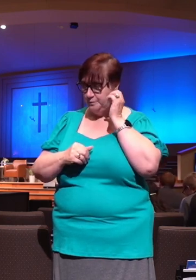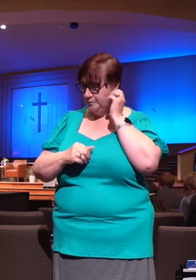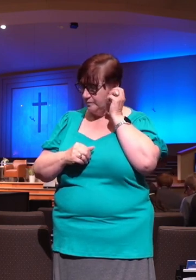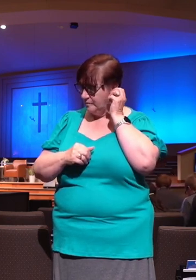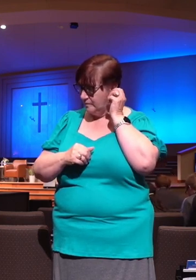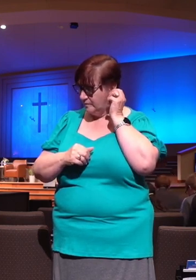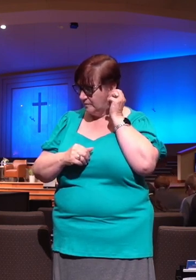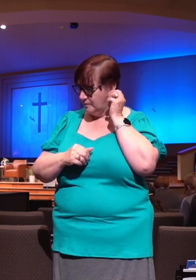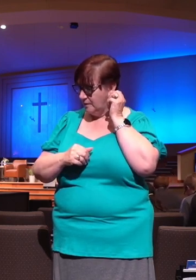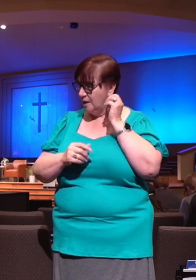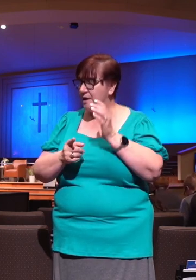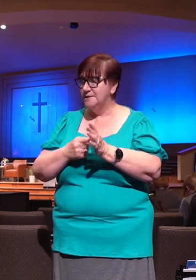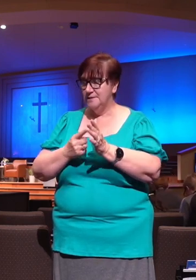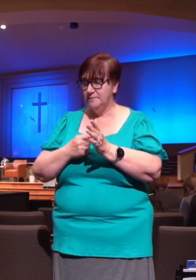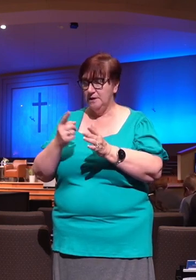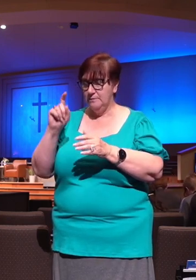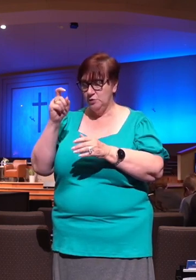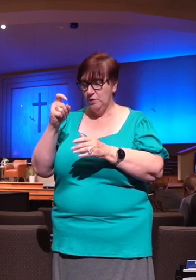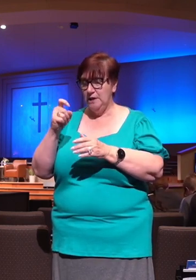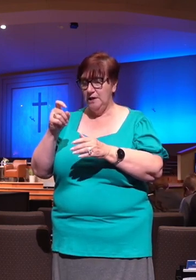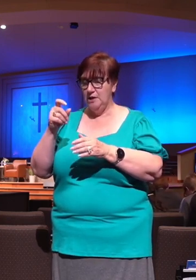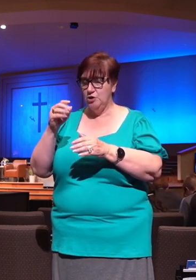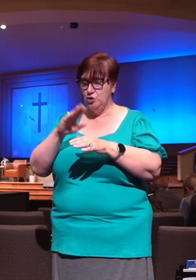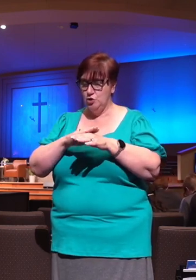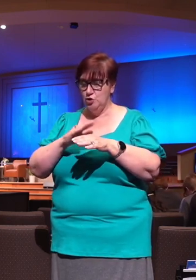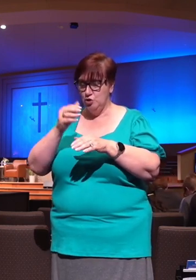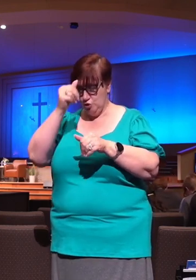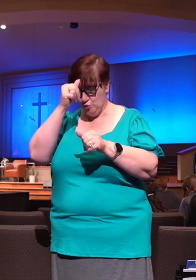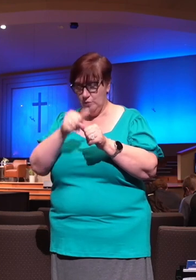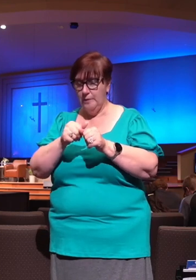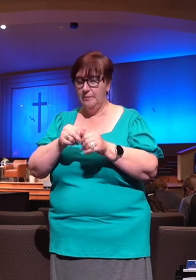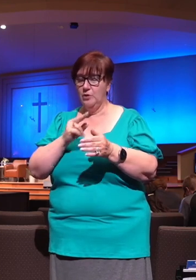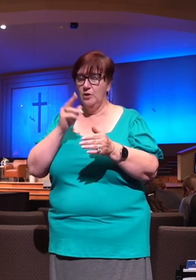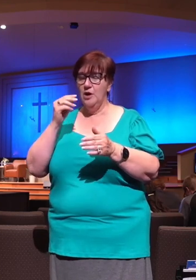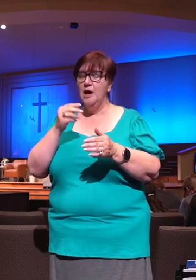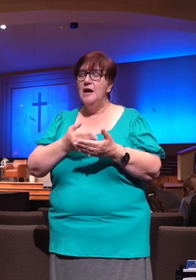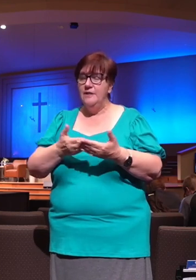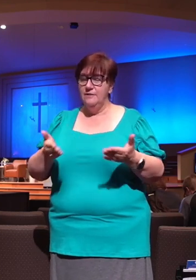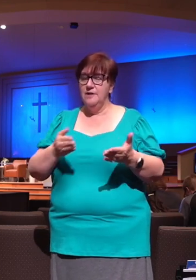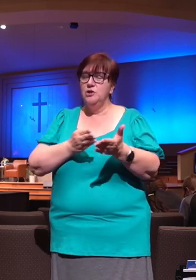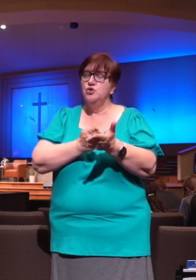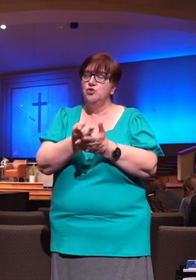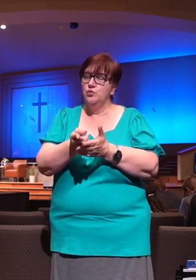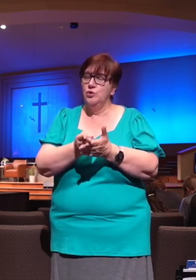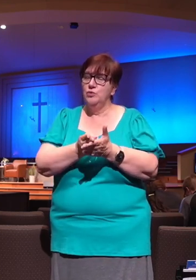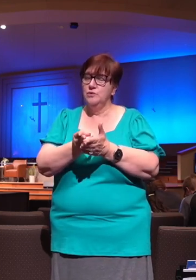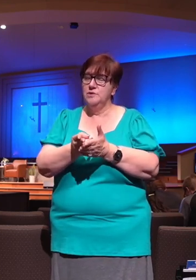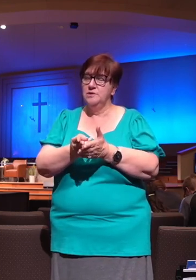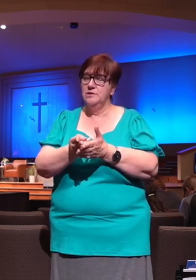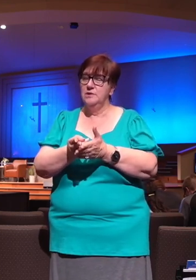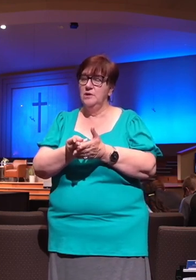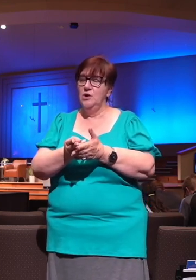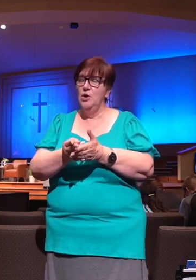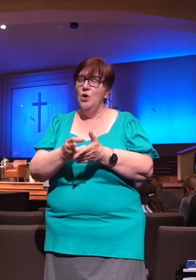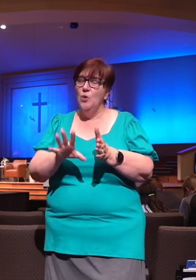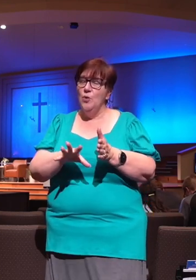Sometimes we need to remind ourselves of these truths because we find in a world chasing satisfaction, if we're not careful,